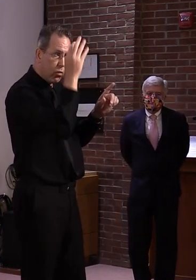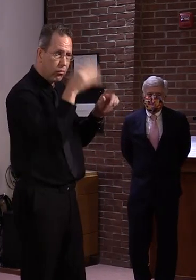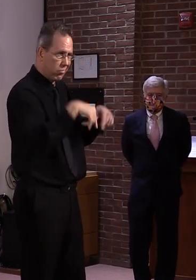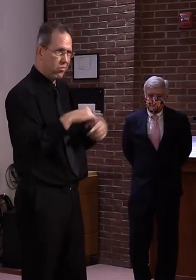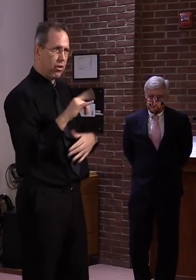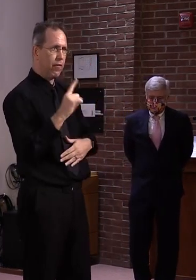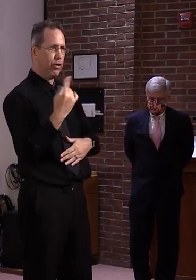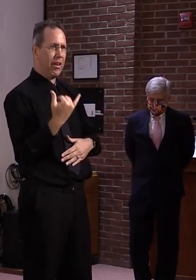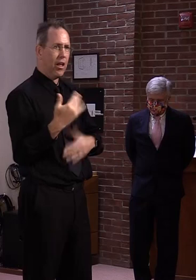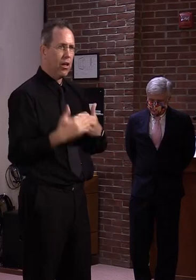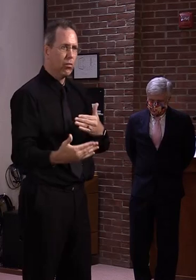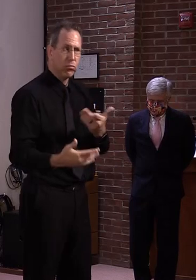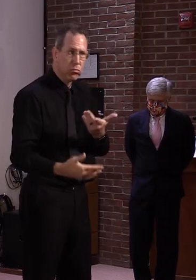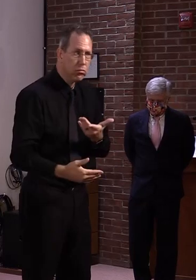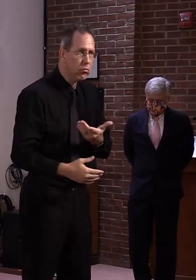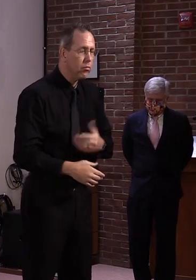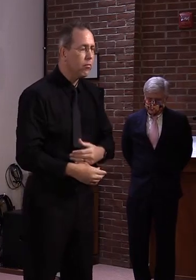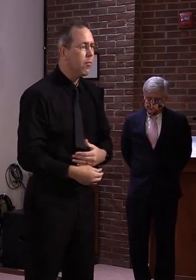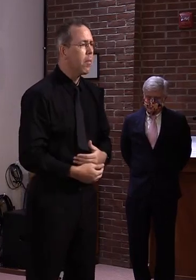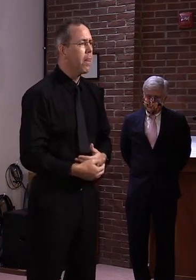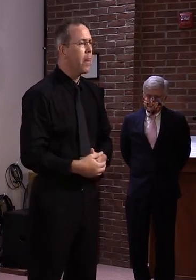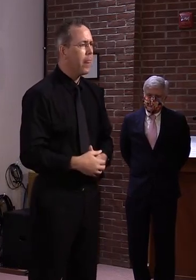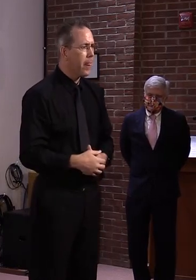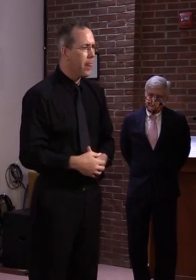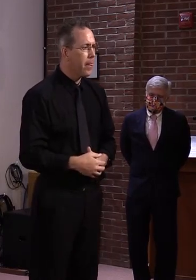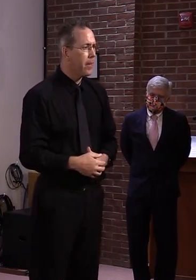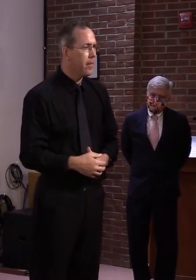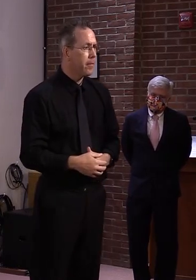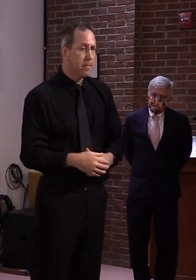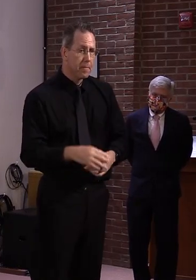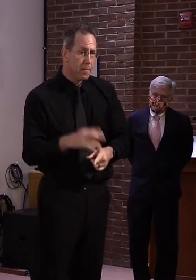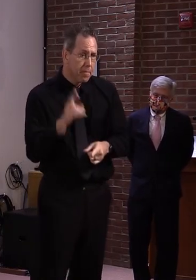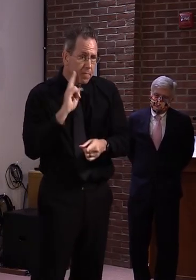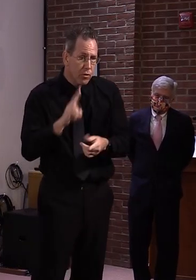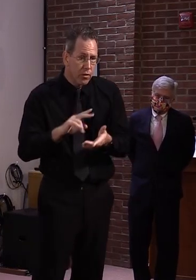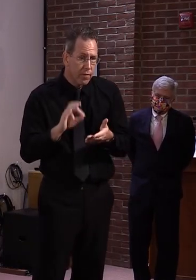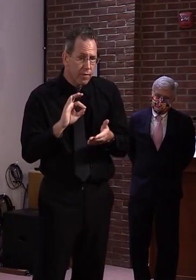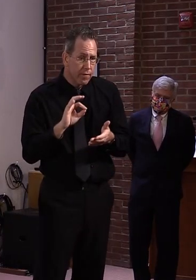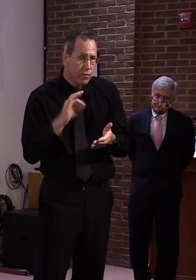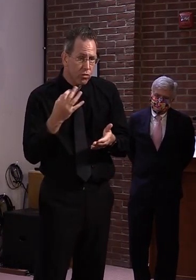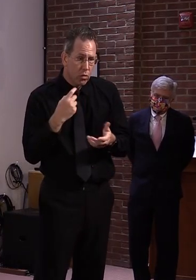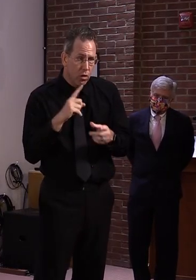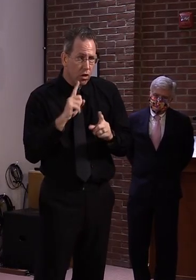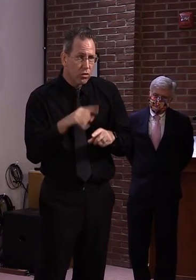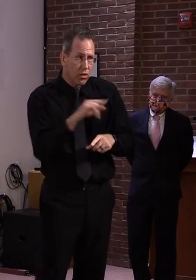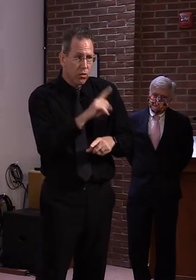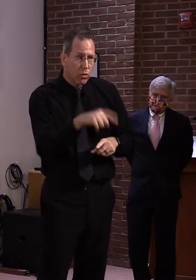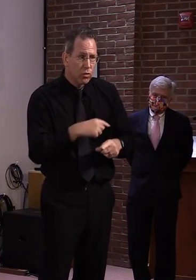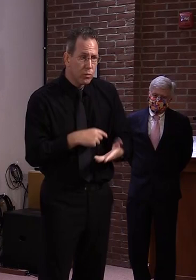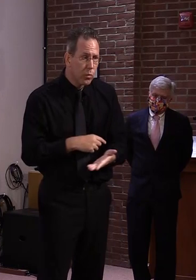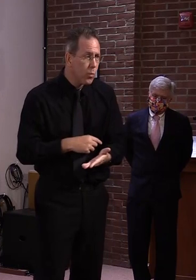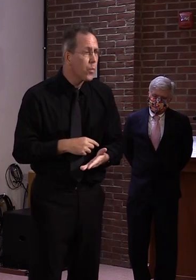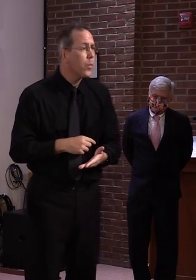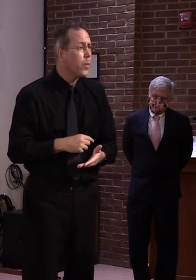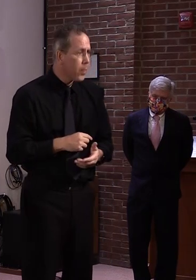Yes, thank you. We did, I would say the school districts received approximately $50 million